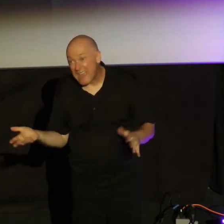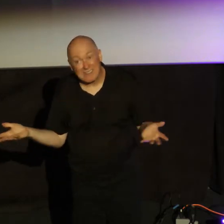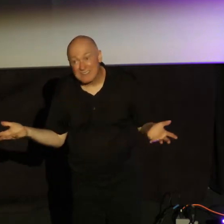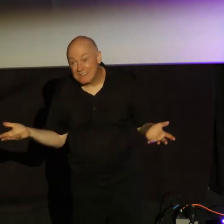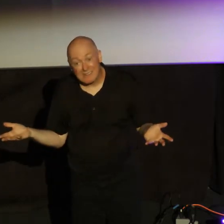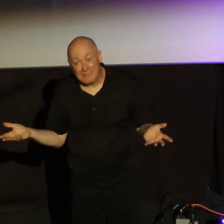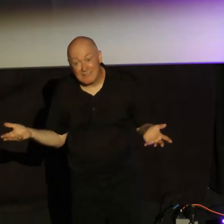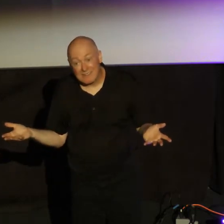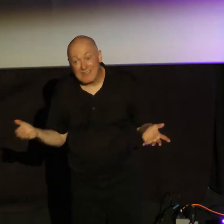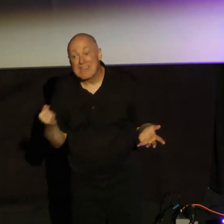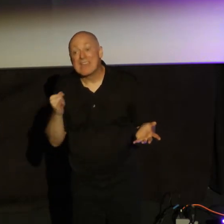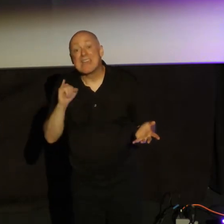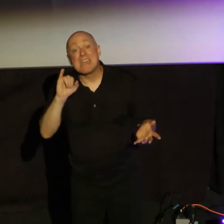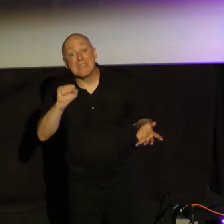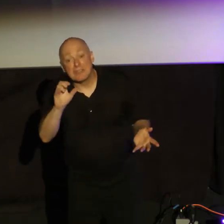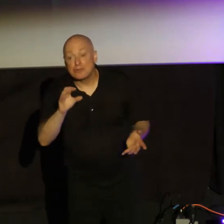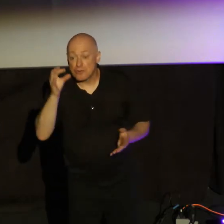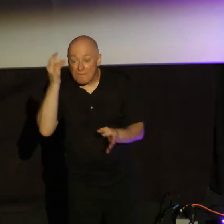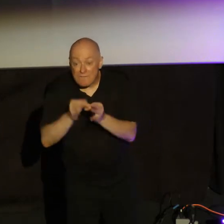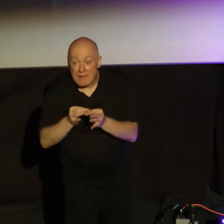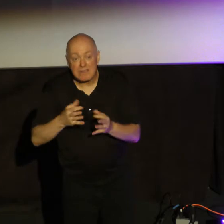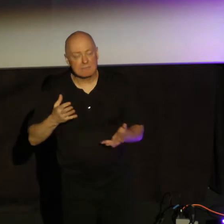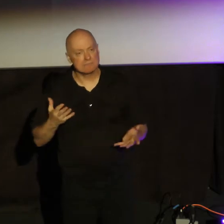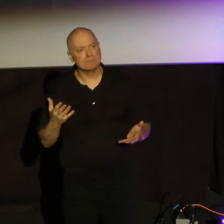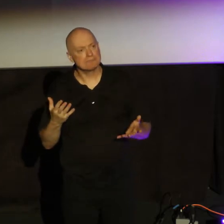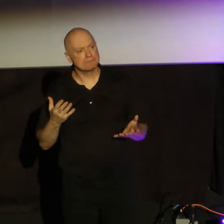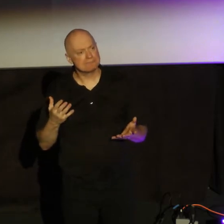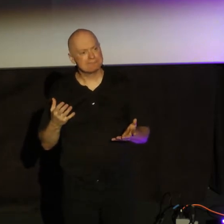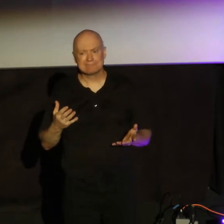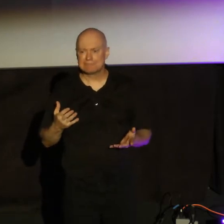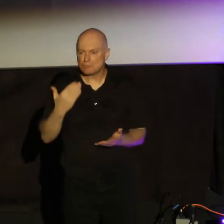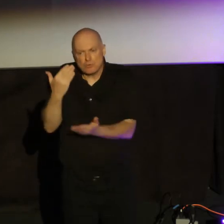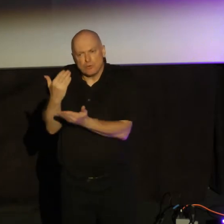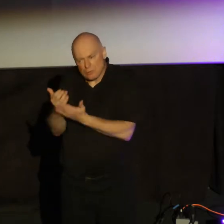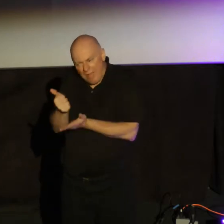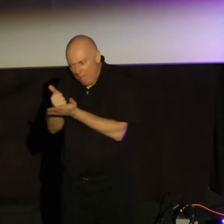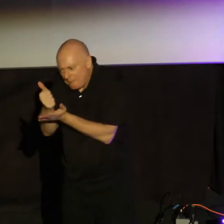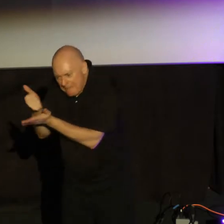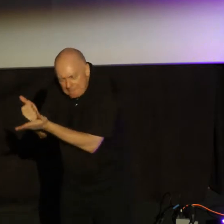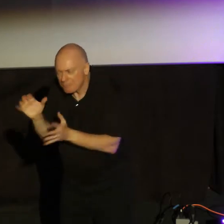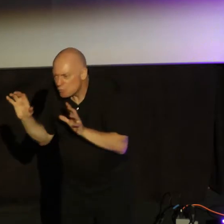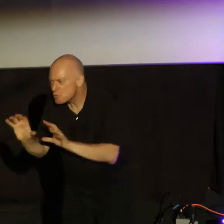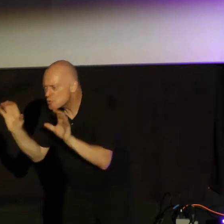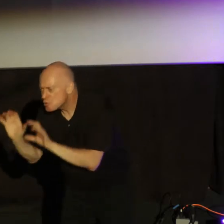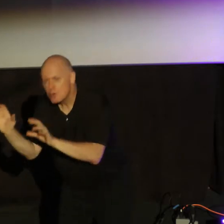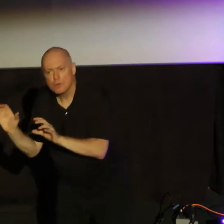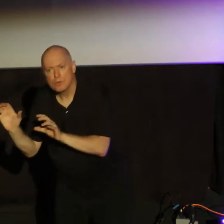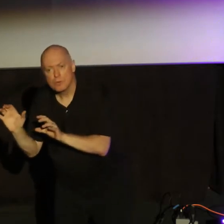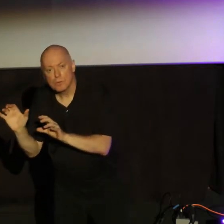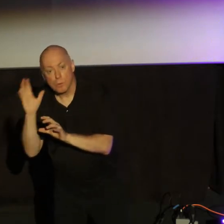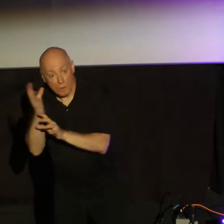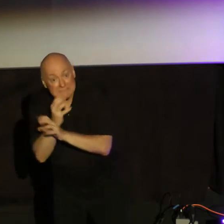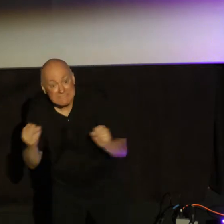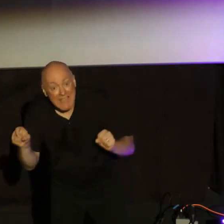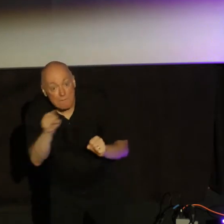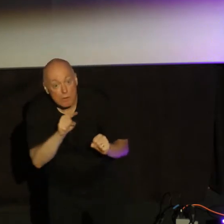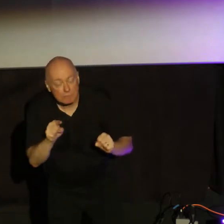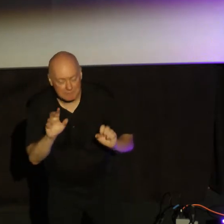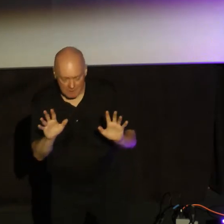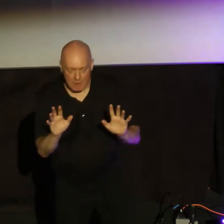Is your faith useful, James is saying to you. He's saying, is your faith useful? Will it save you? So I want to give an